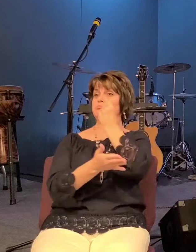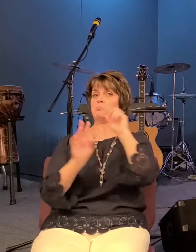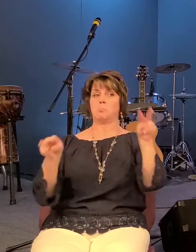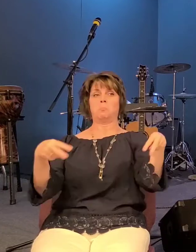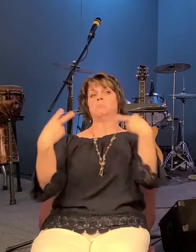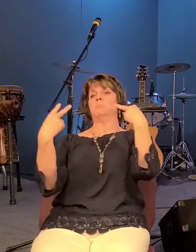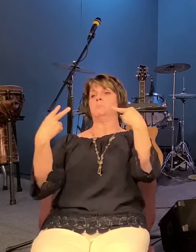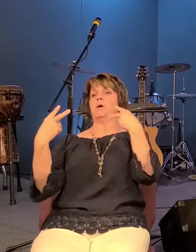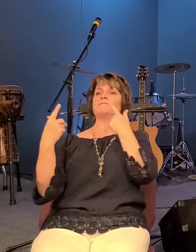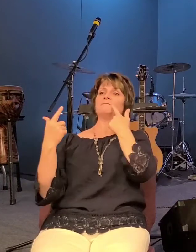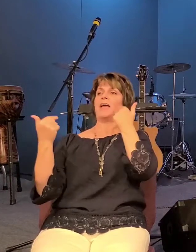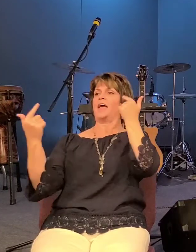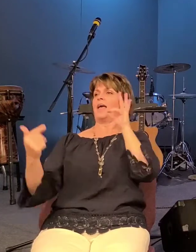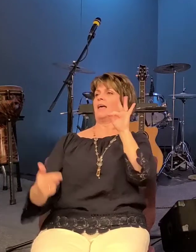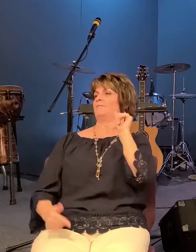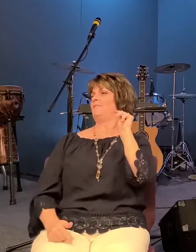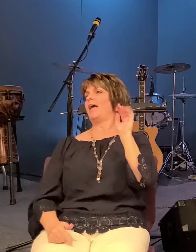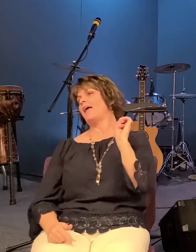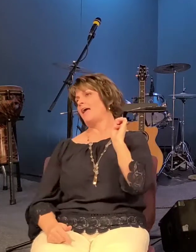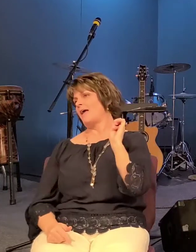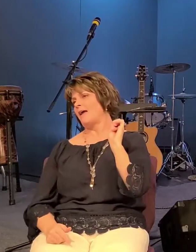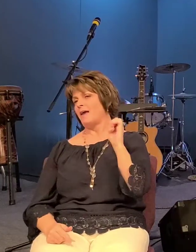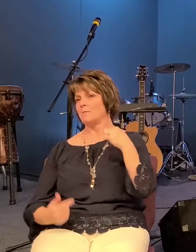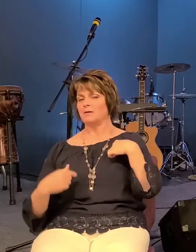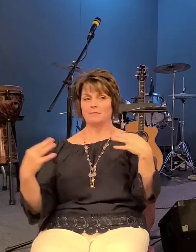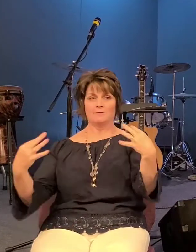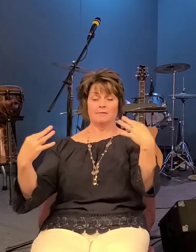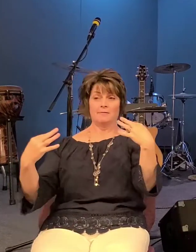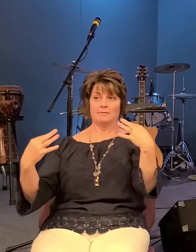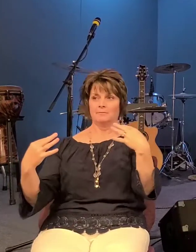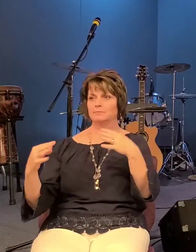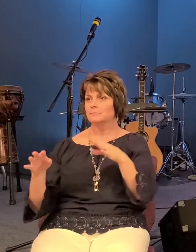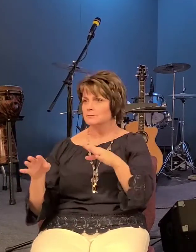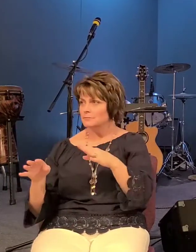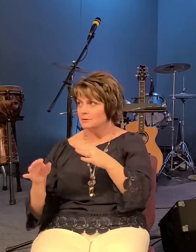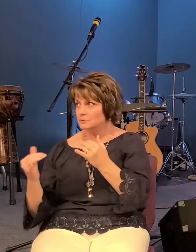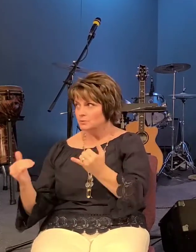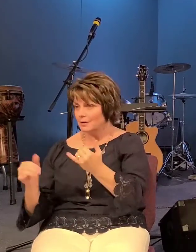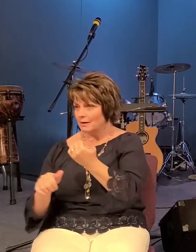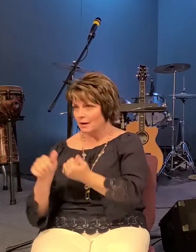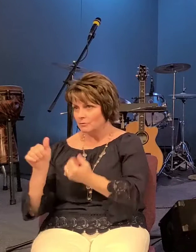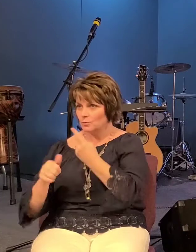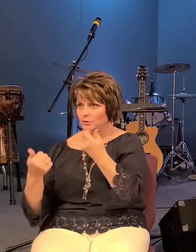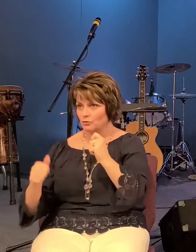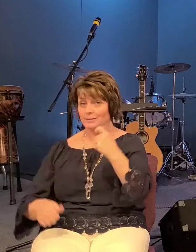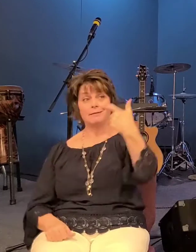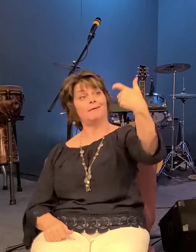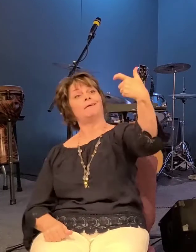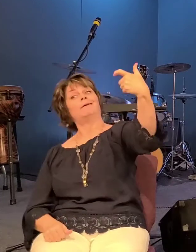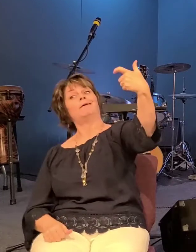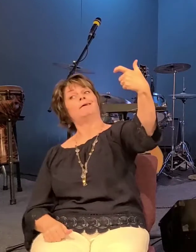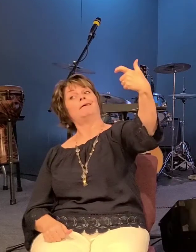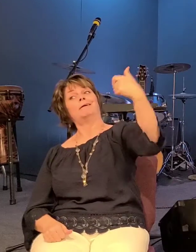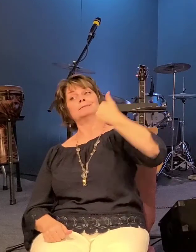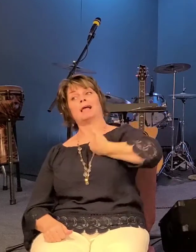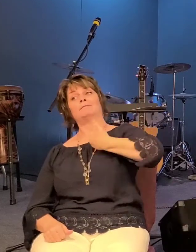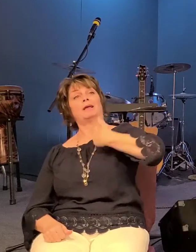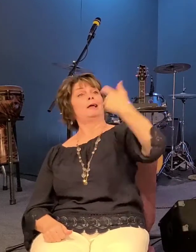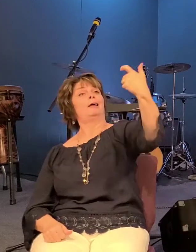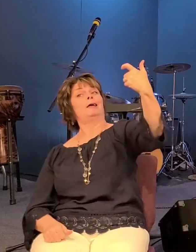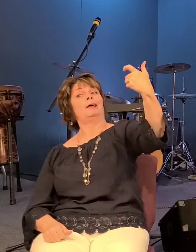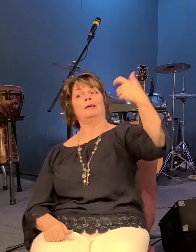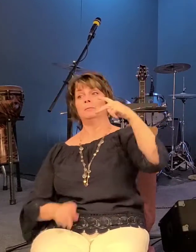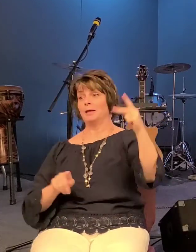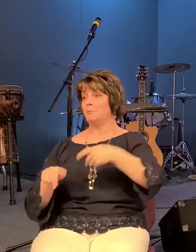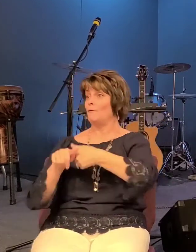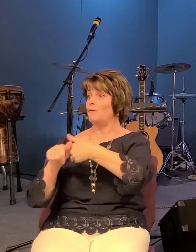celebrity because this day and age everybody's a celebrity you know you've got followers on twitter you got